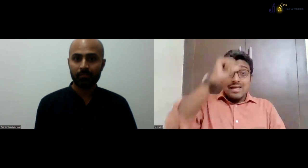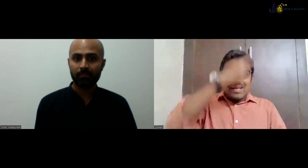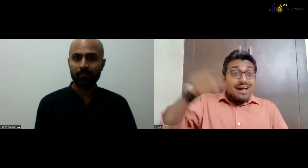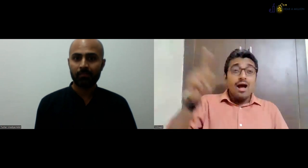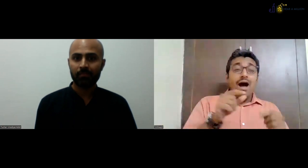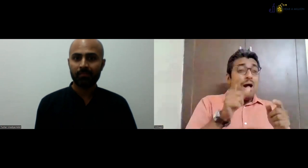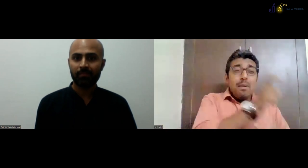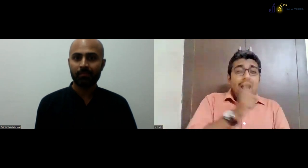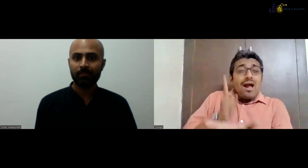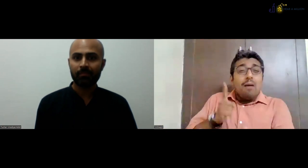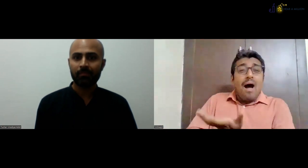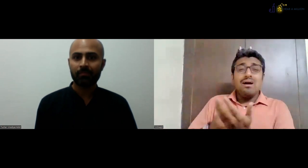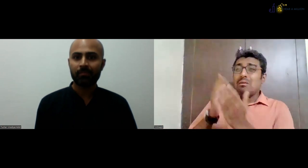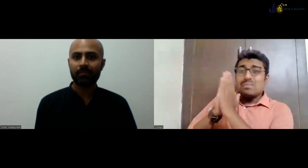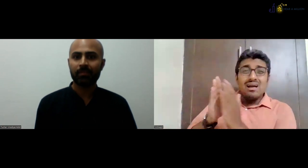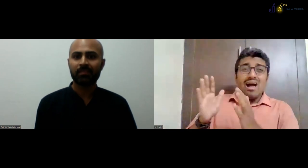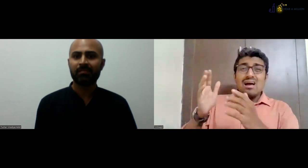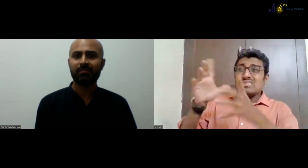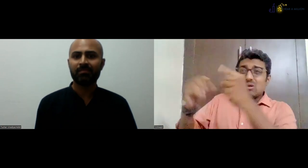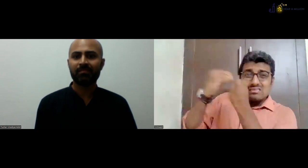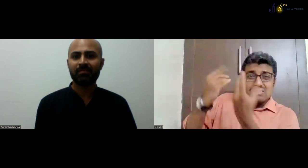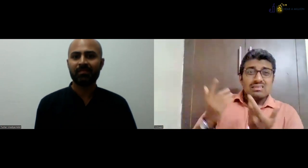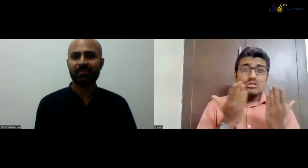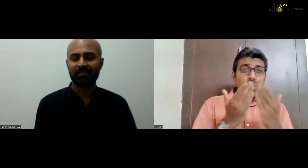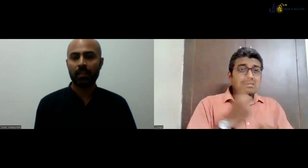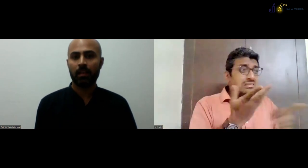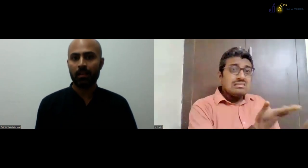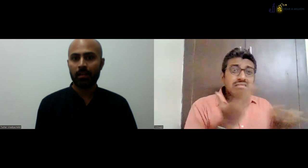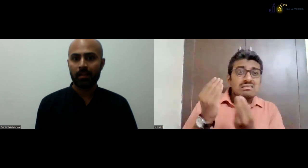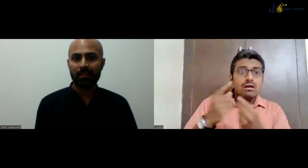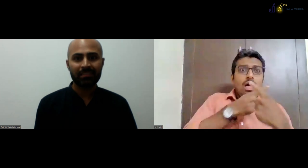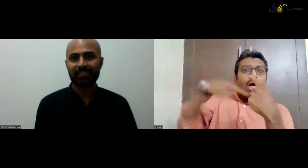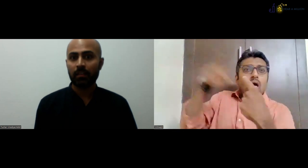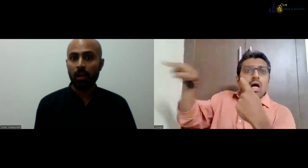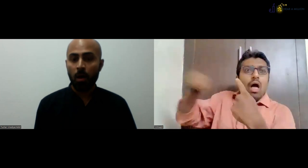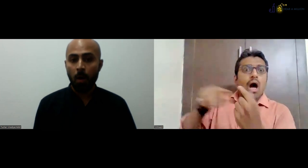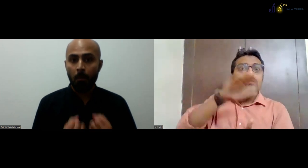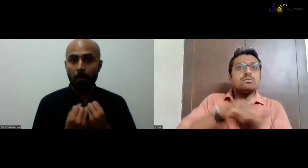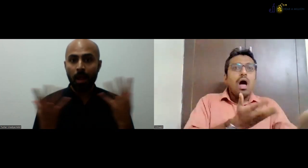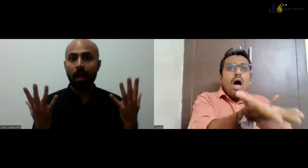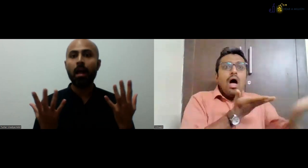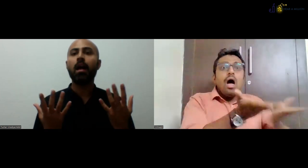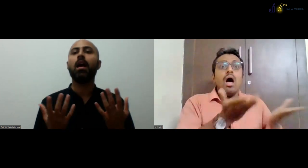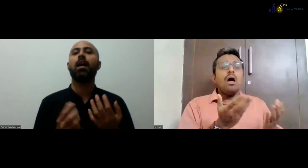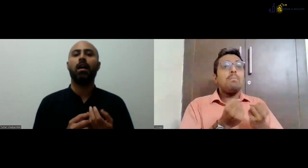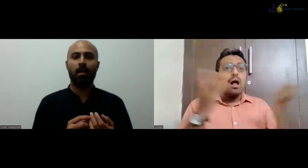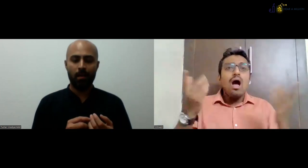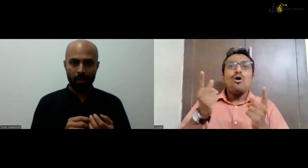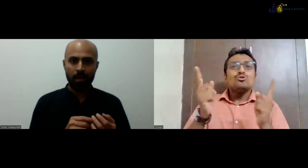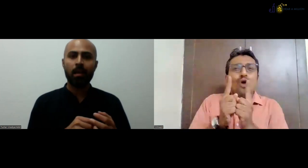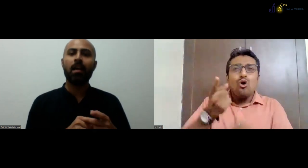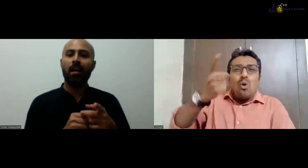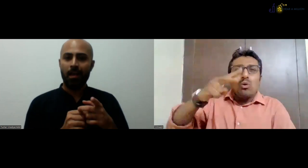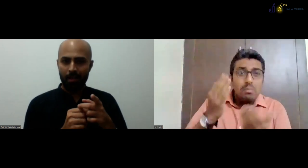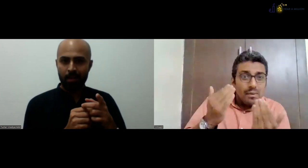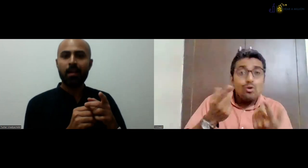it's ISLATIS's responsibility. So people demand for a lot of things. They would like to teach. They would like to get the guidance, how they